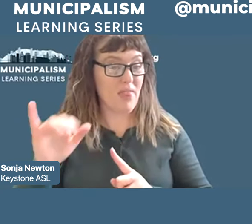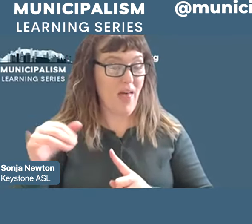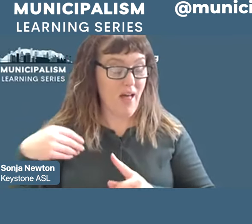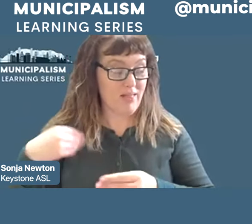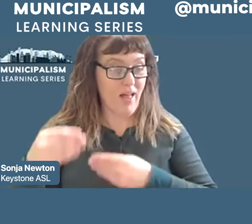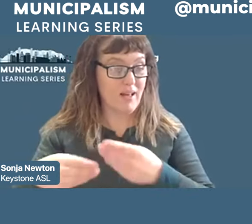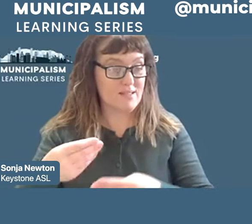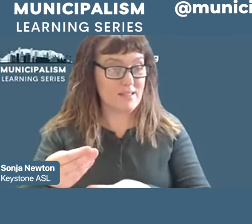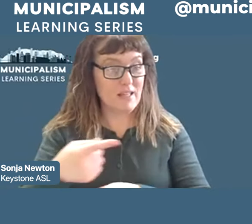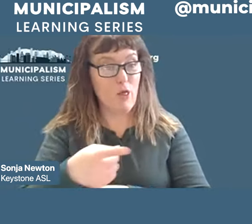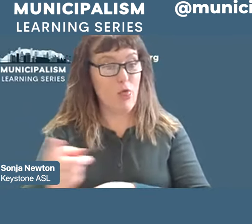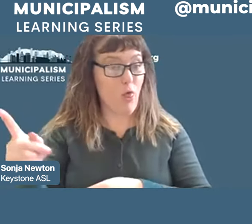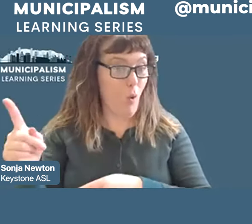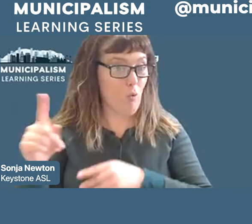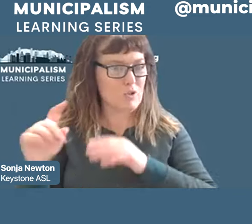activists created.